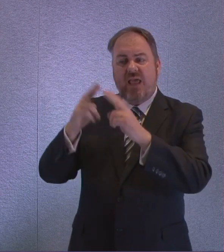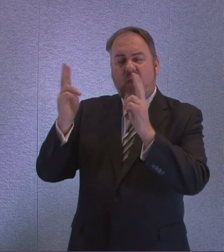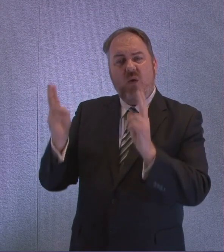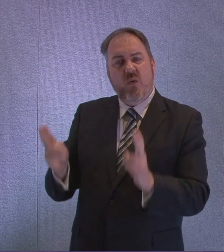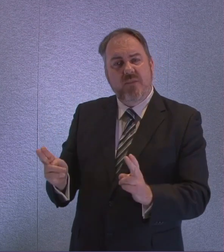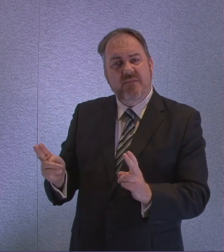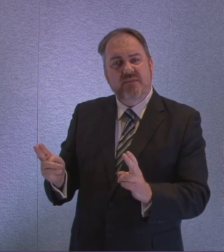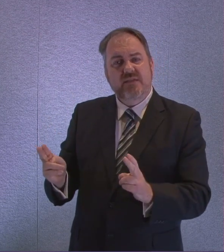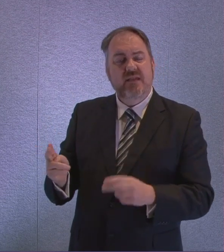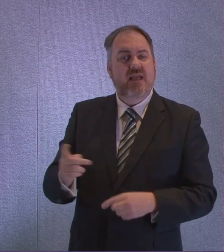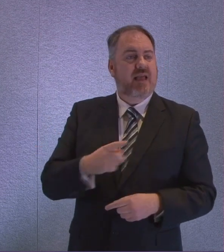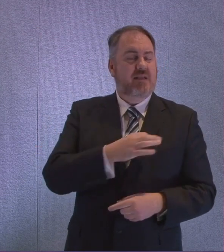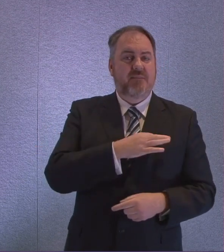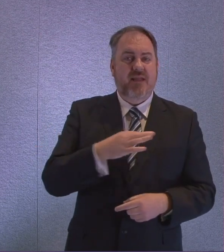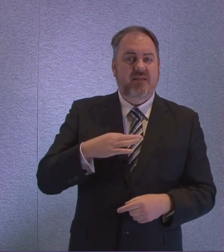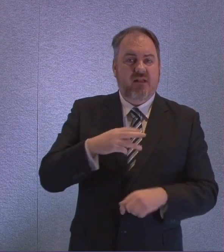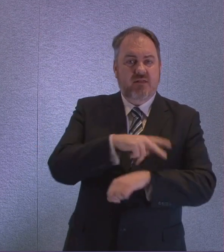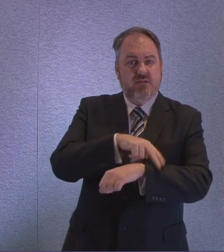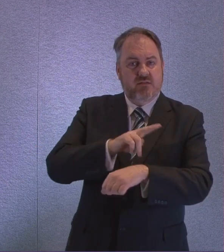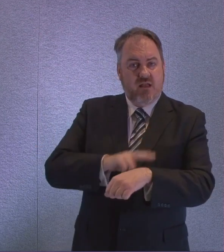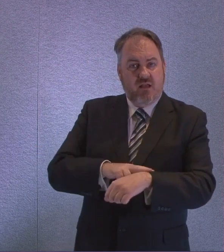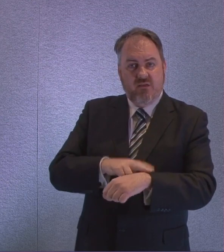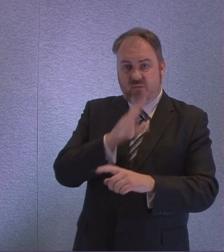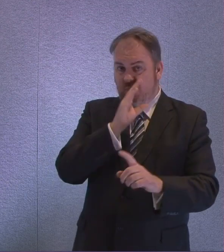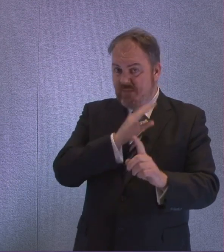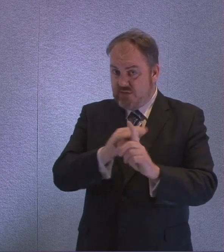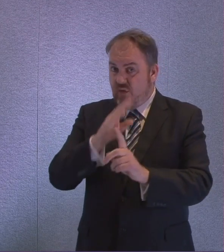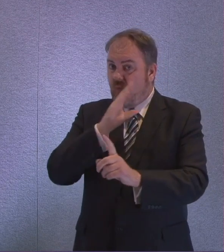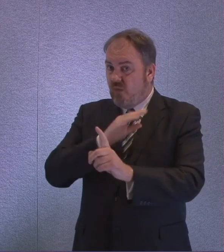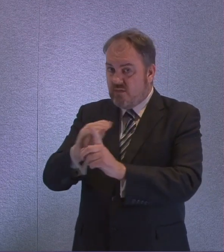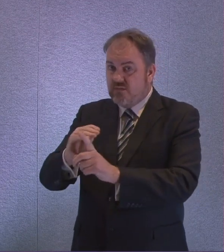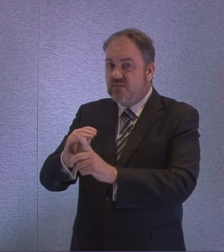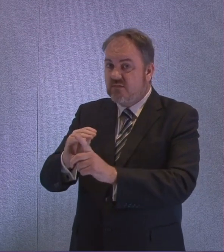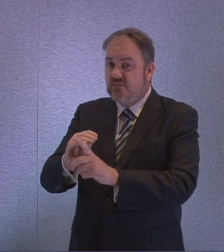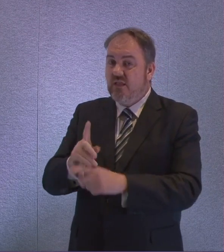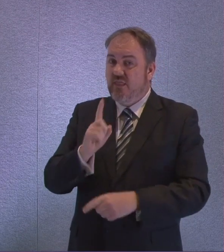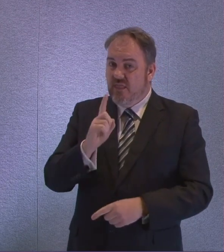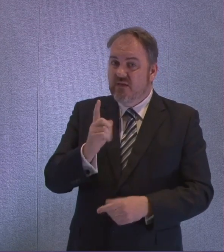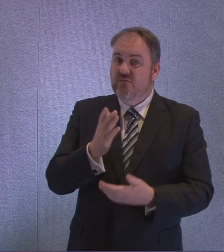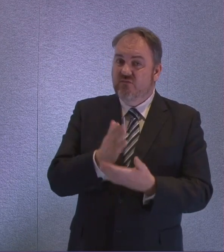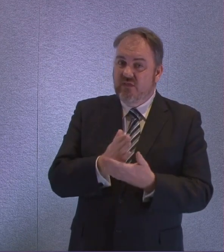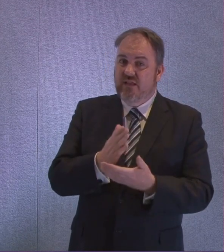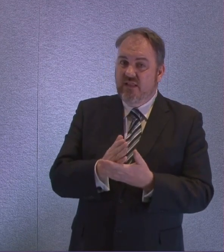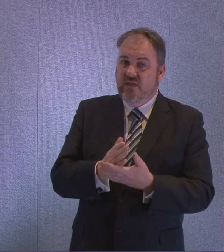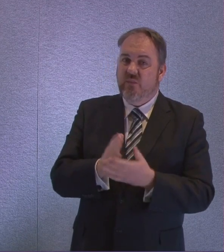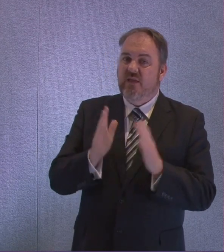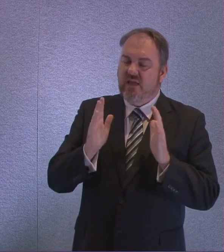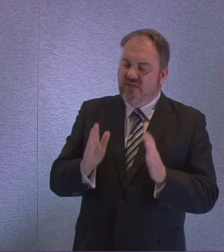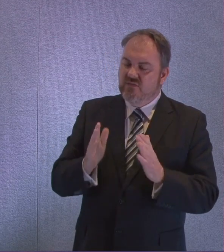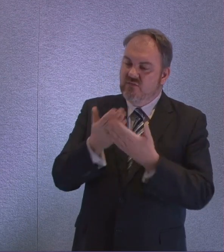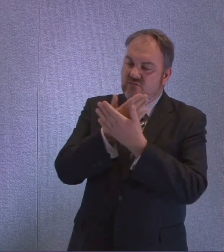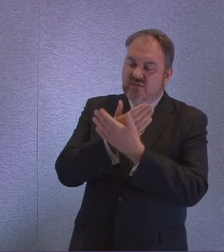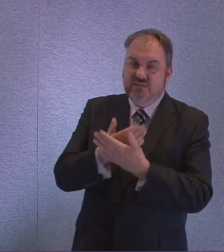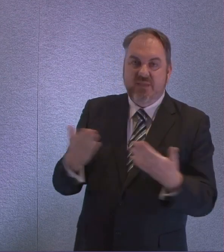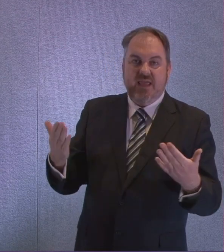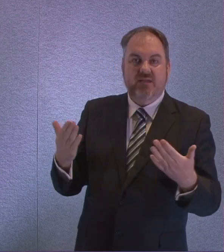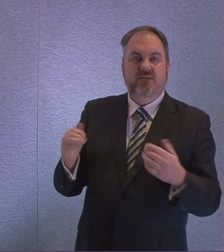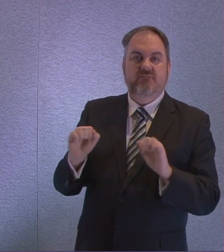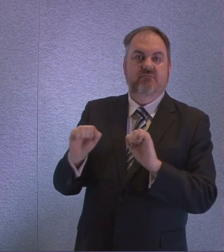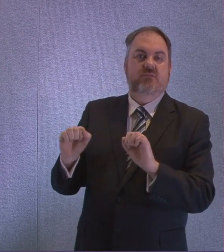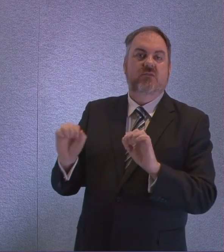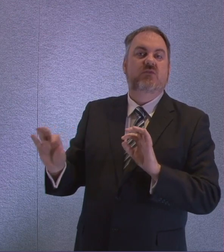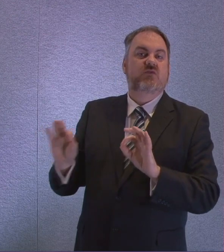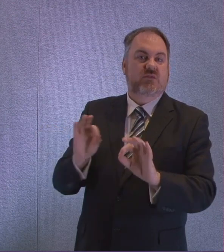professionals working with them will be reminded of the complete need to continue to respect as we normally do